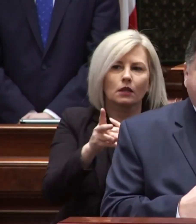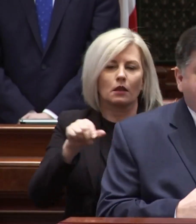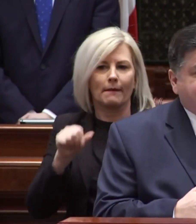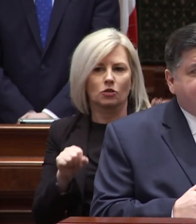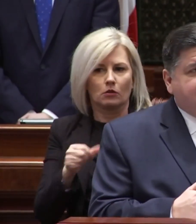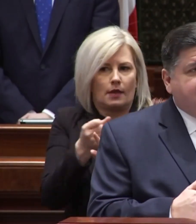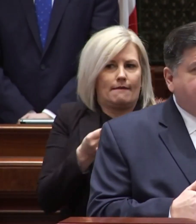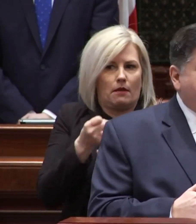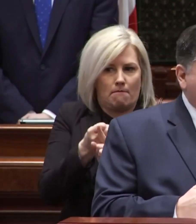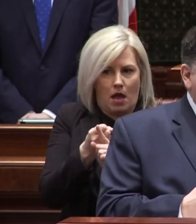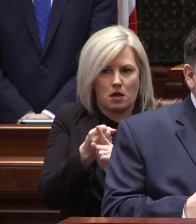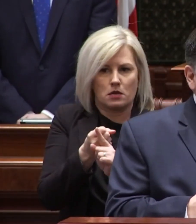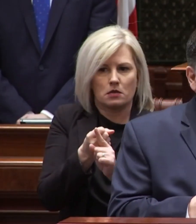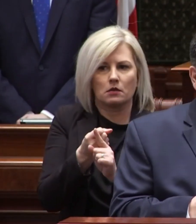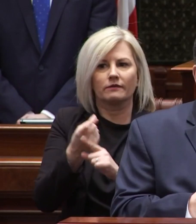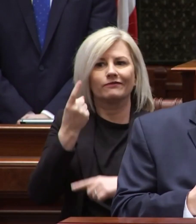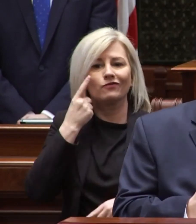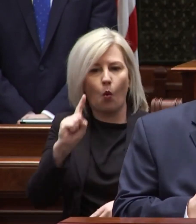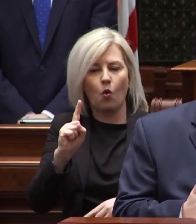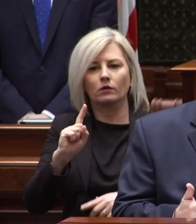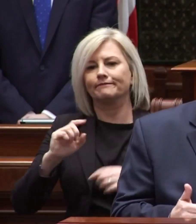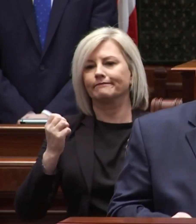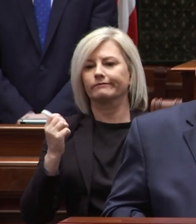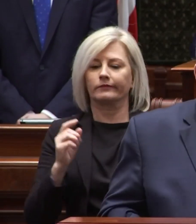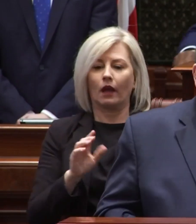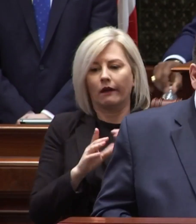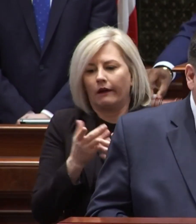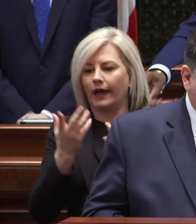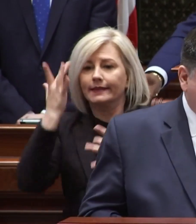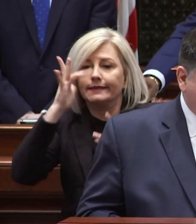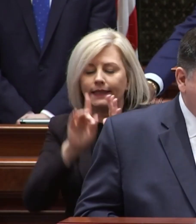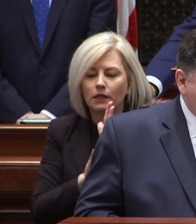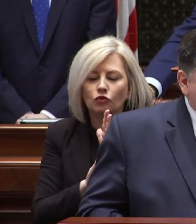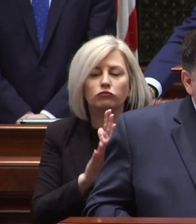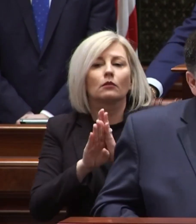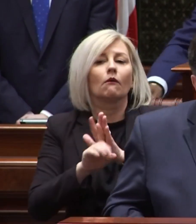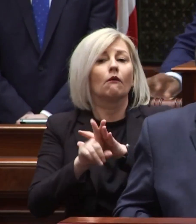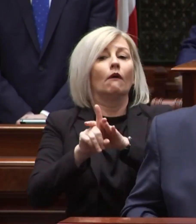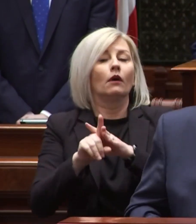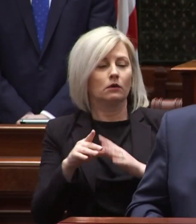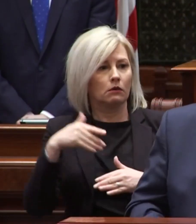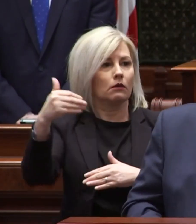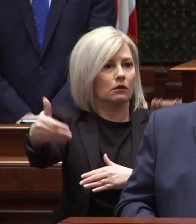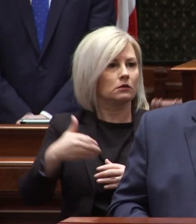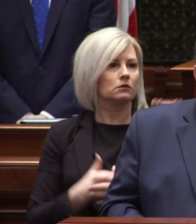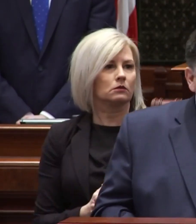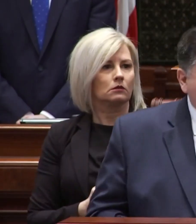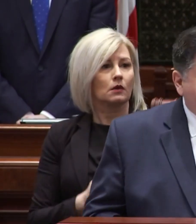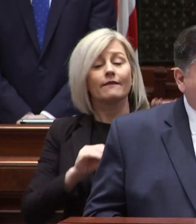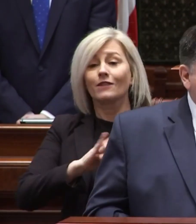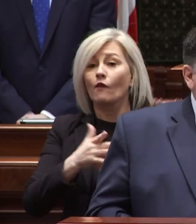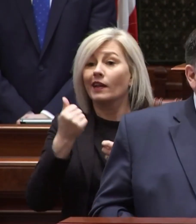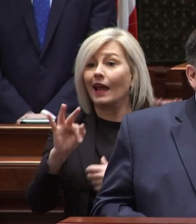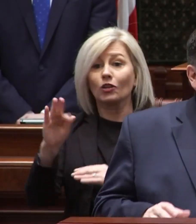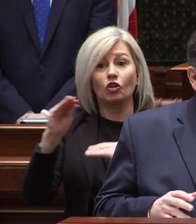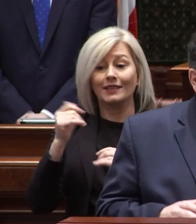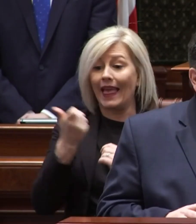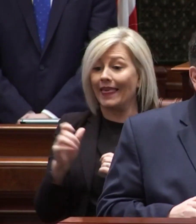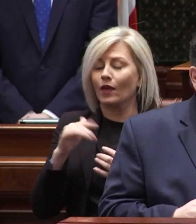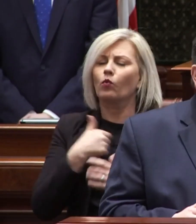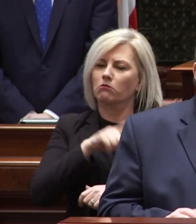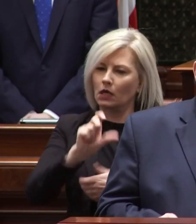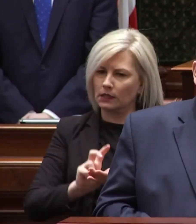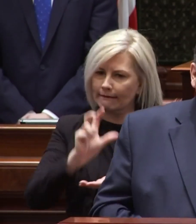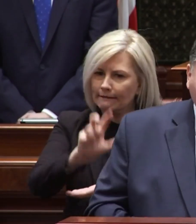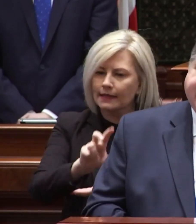potential impact of a an emerging disease on the horizon if covid 19 taught us anything we must